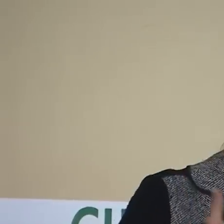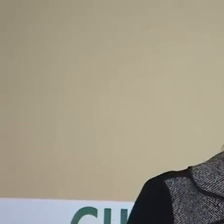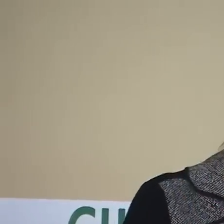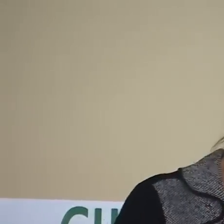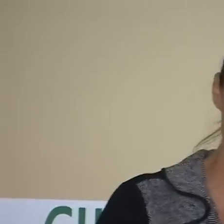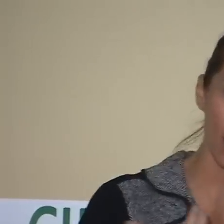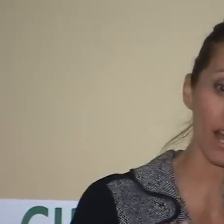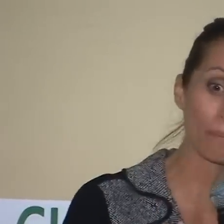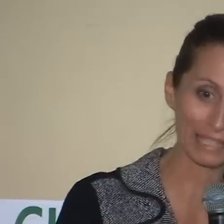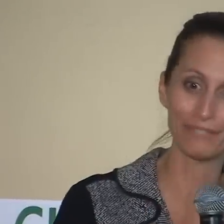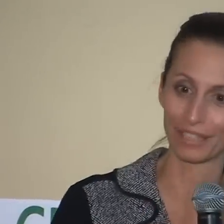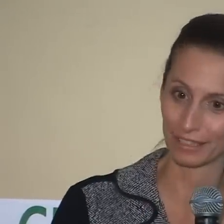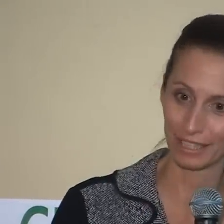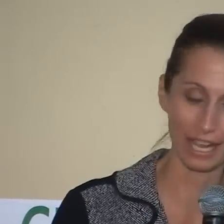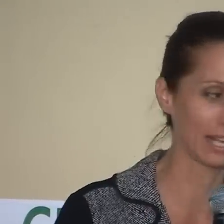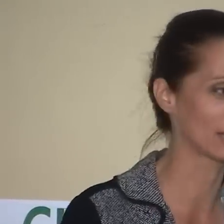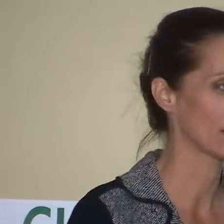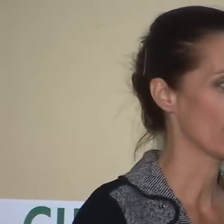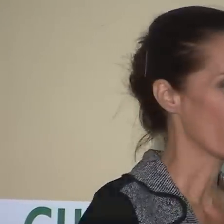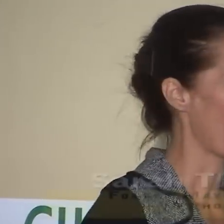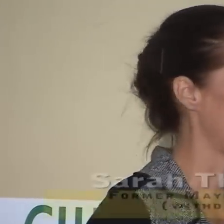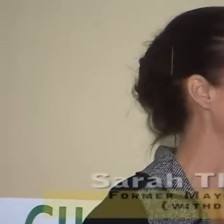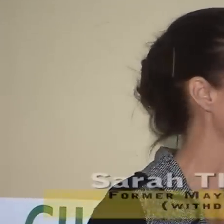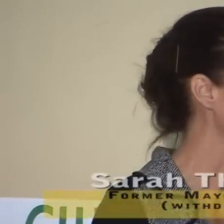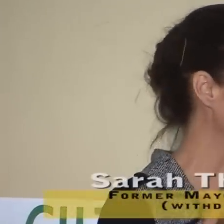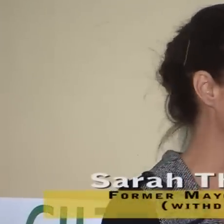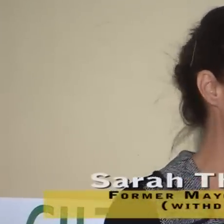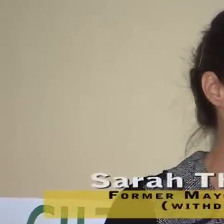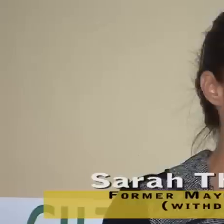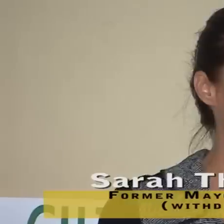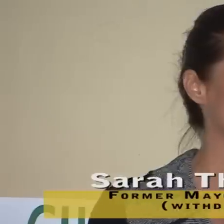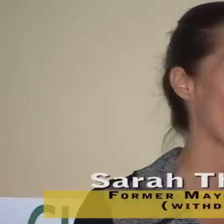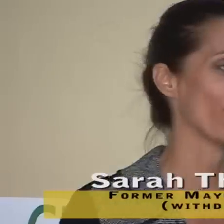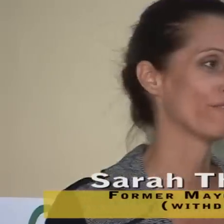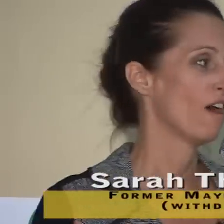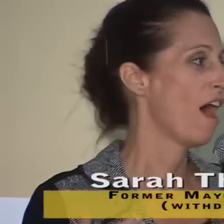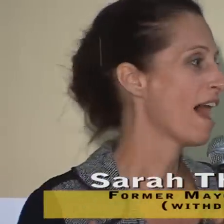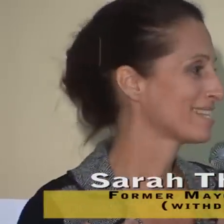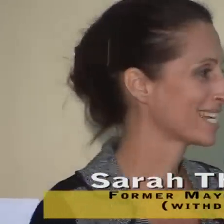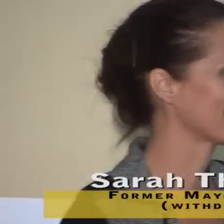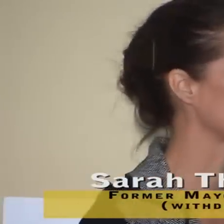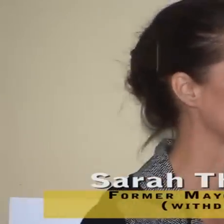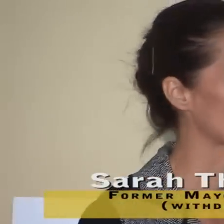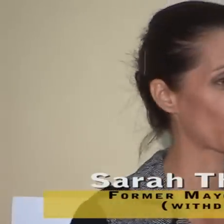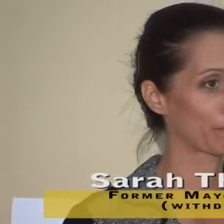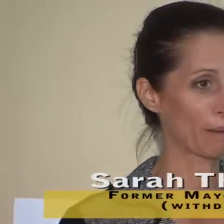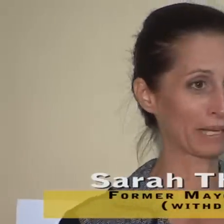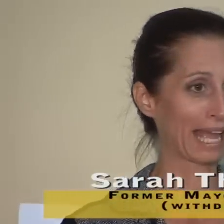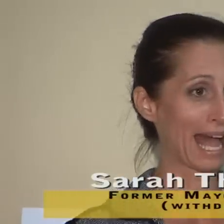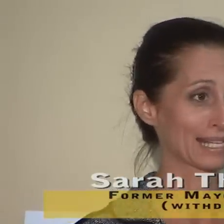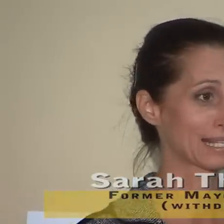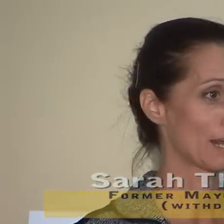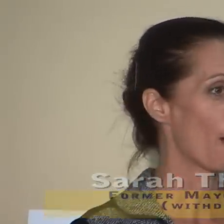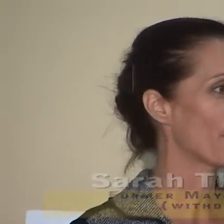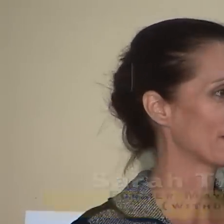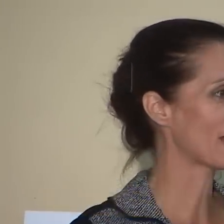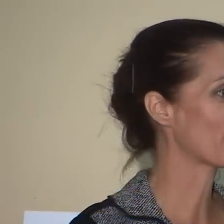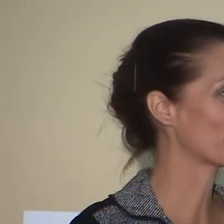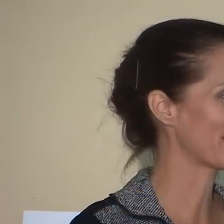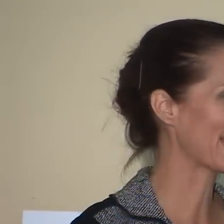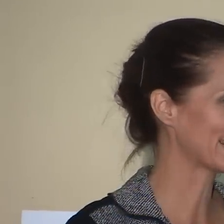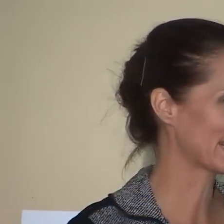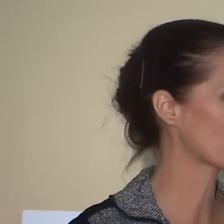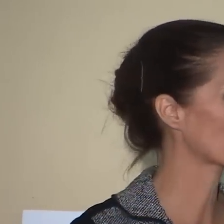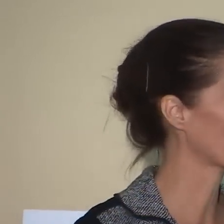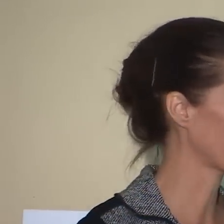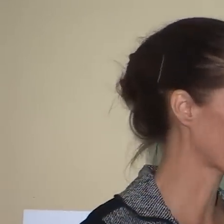something that I believe in. And I'll tell you a little bit about myself. At 16, I started pumping gas. By the